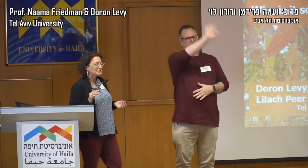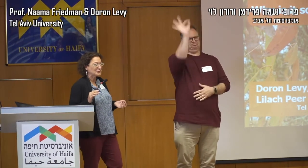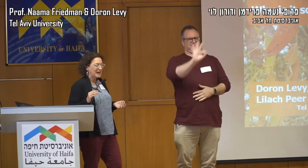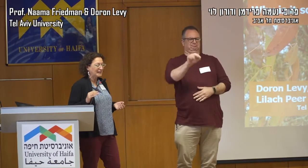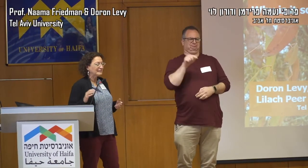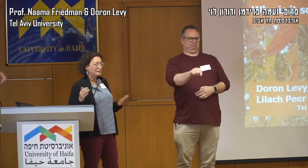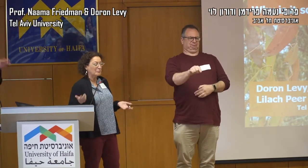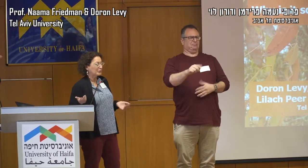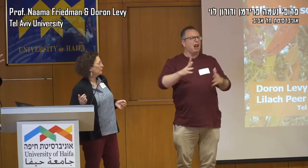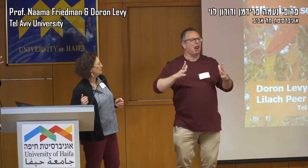to sign from birth.